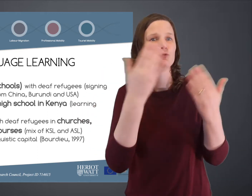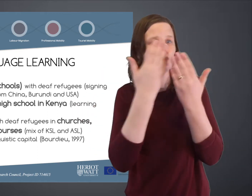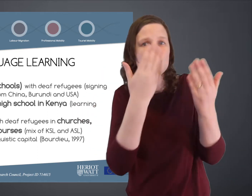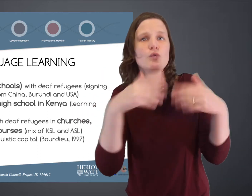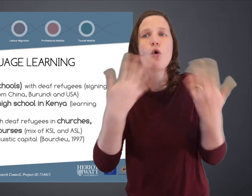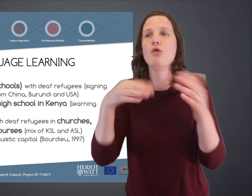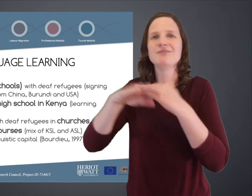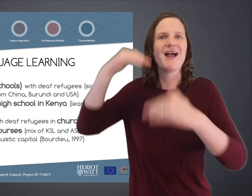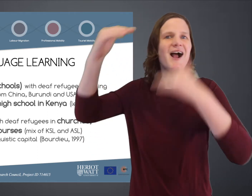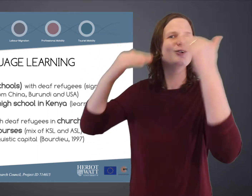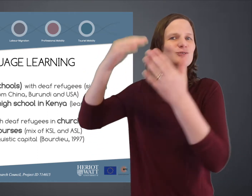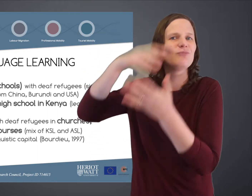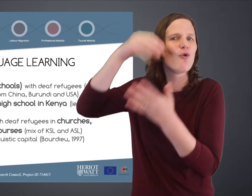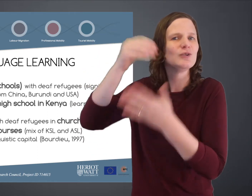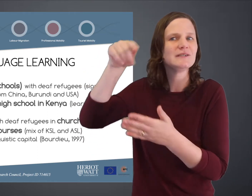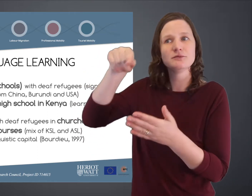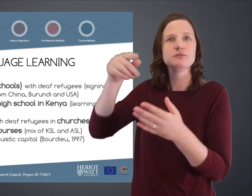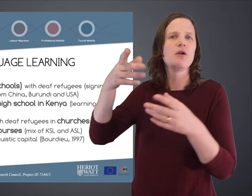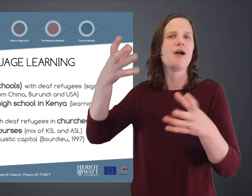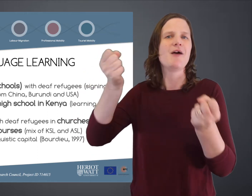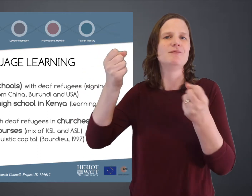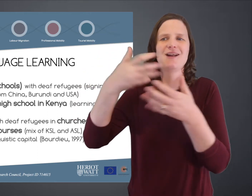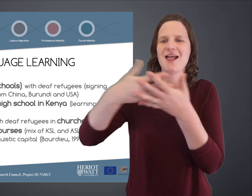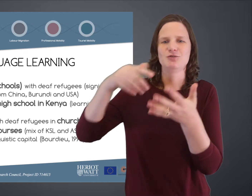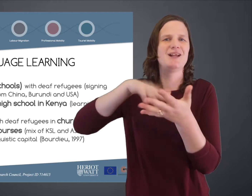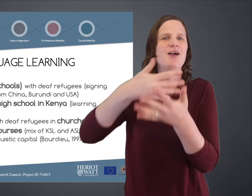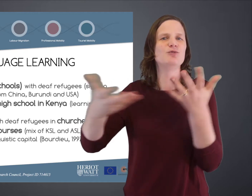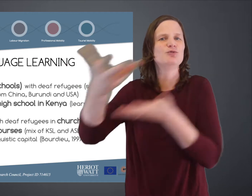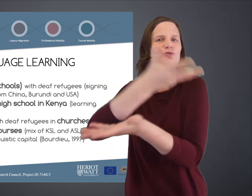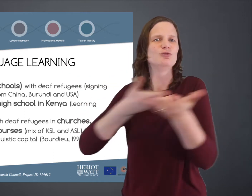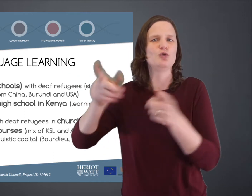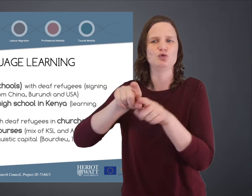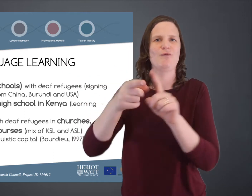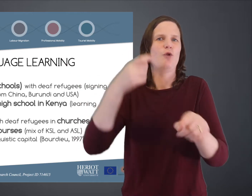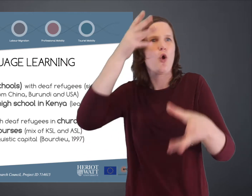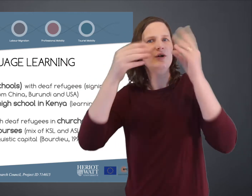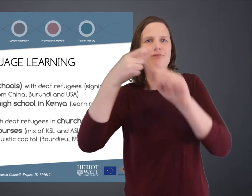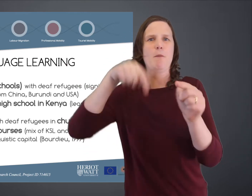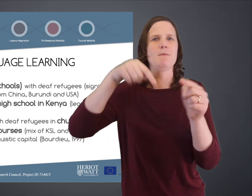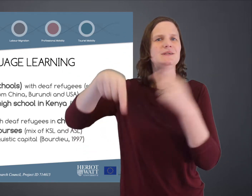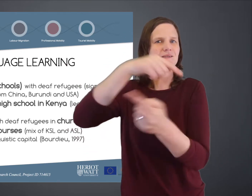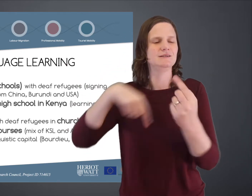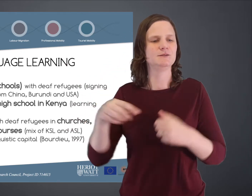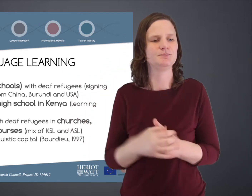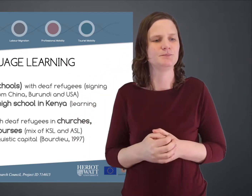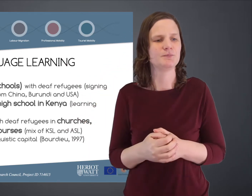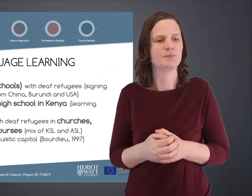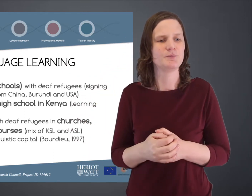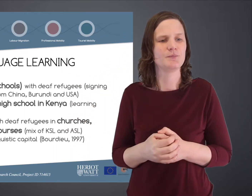language from them. Sign language that they'd learned at school, for example, or church. And so there was a whole mixture of languages that they would